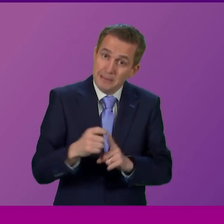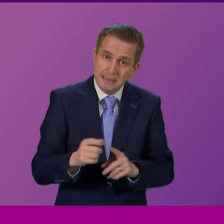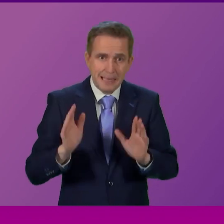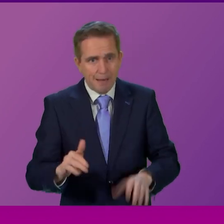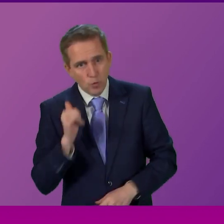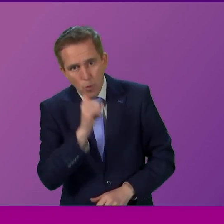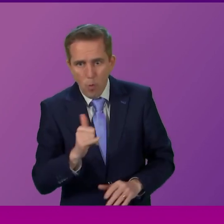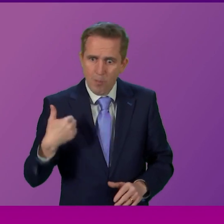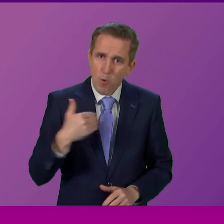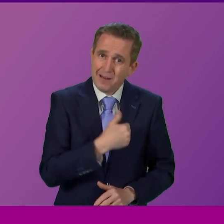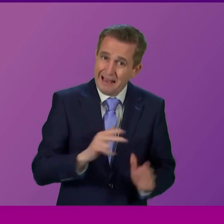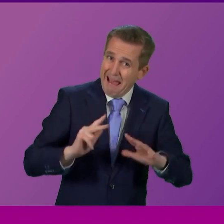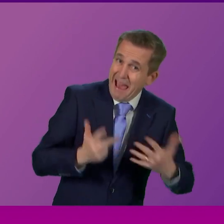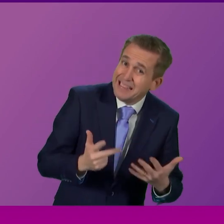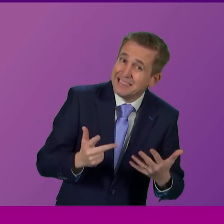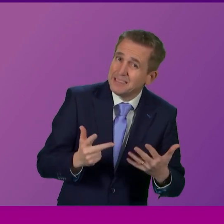up at 8 in the morning